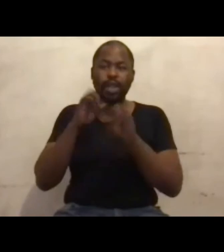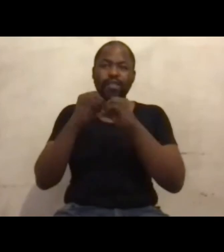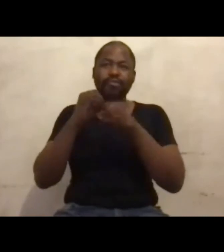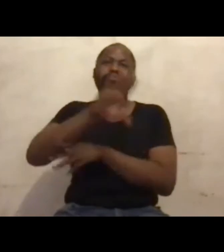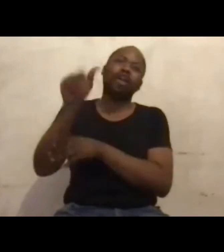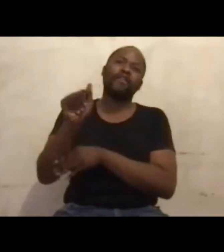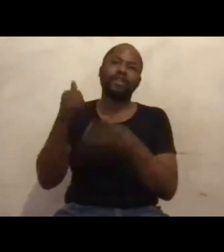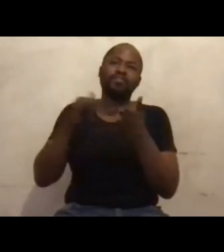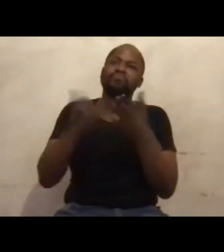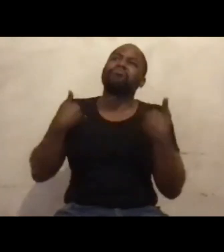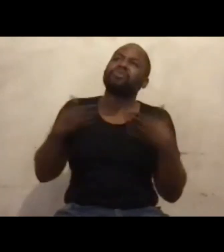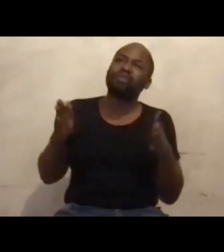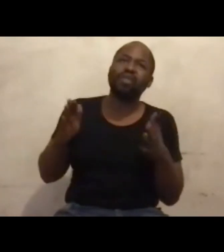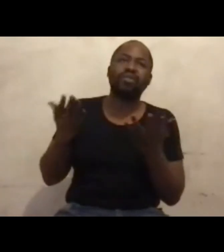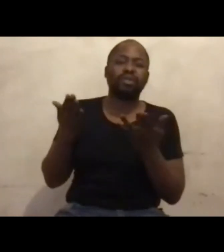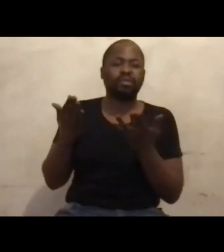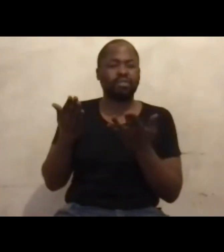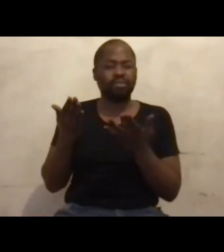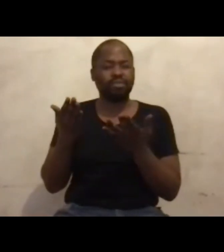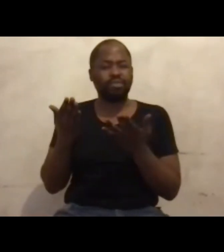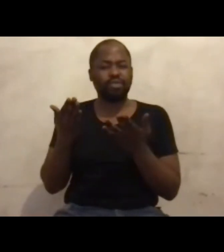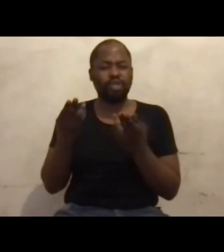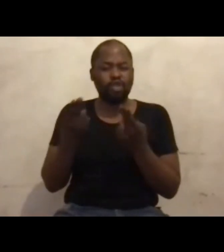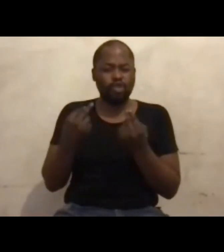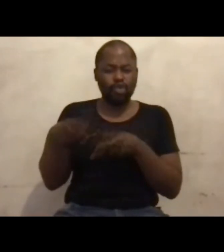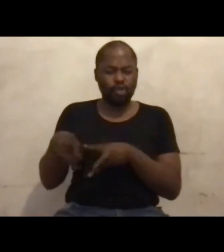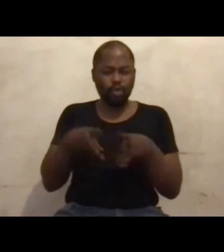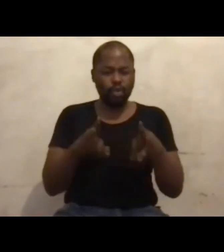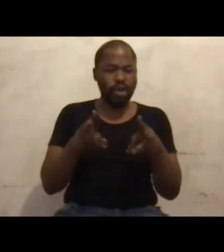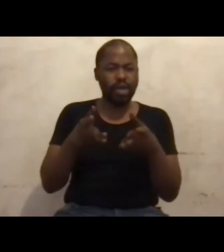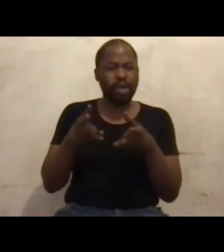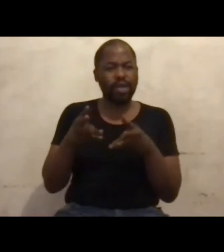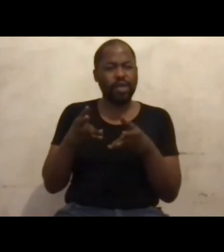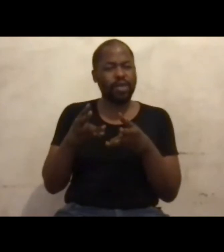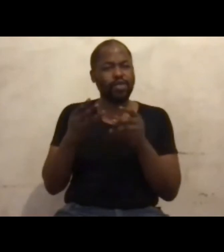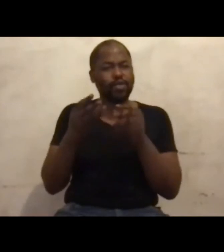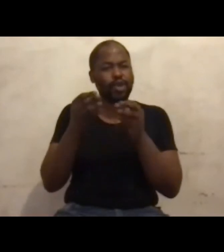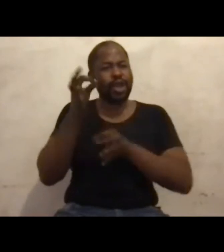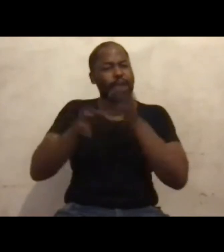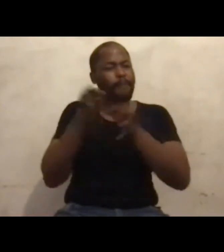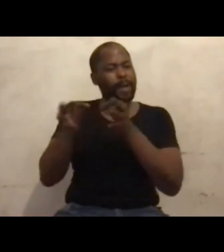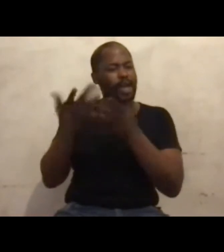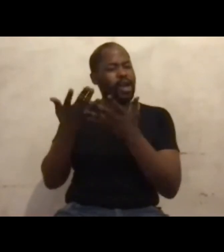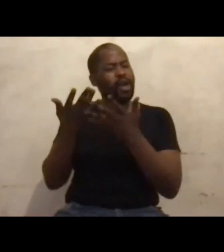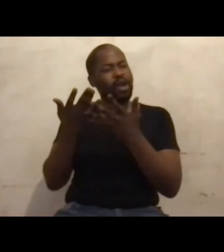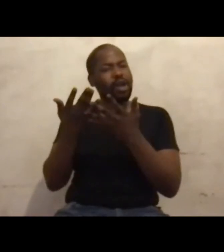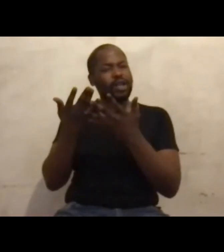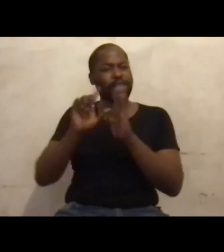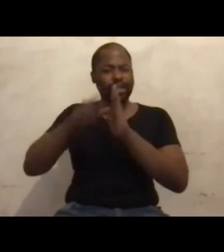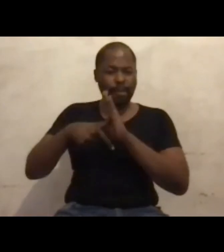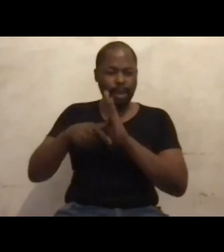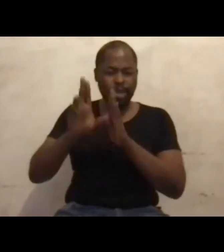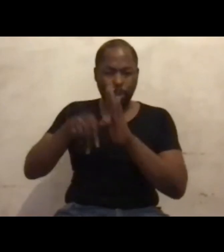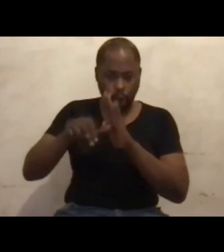inroads towards a well-defined disability policy. And people were looking at the book as a life